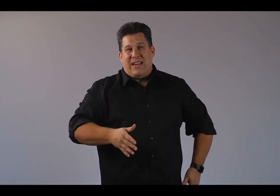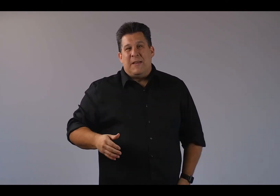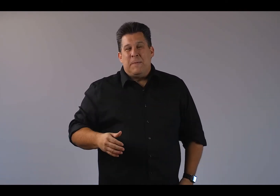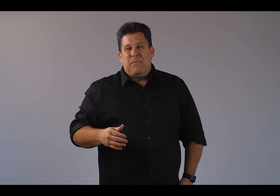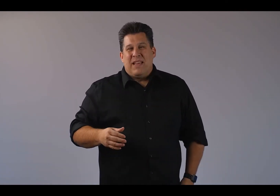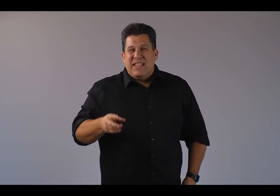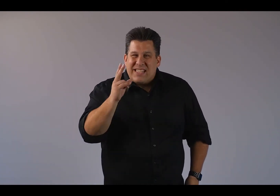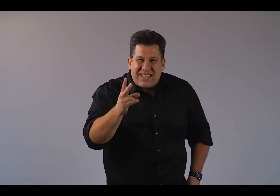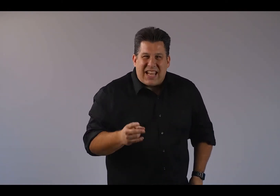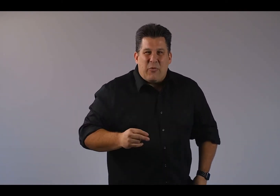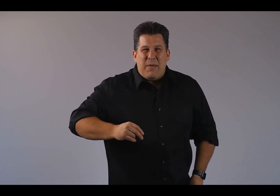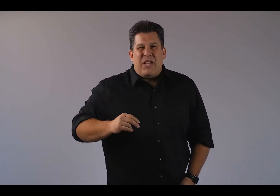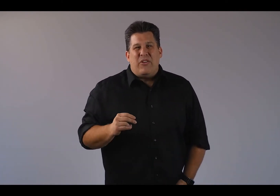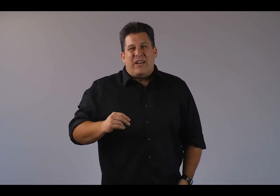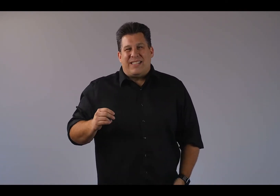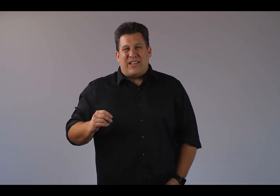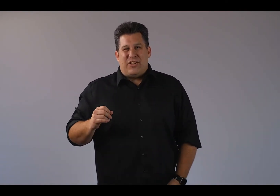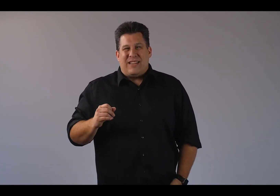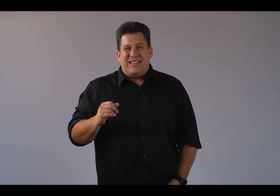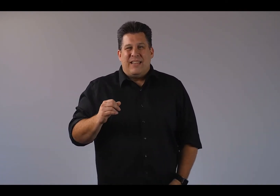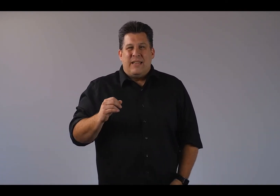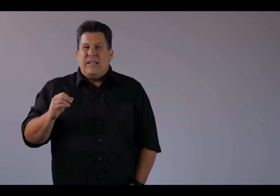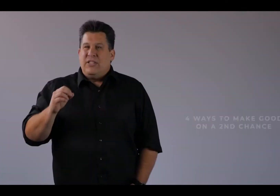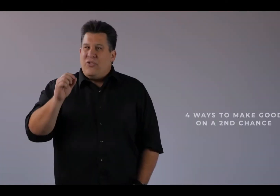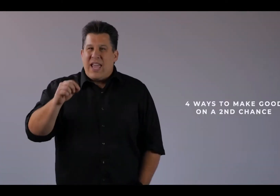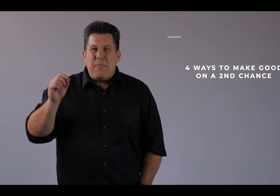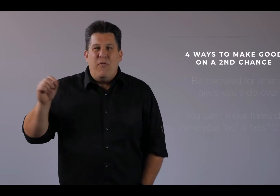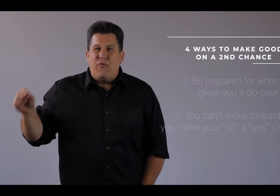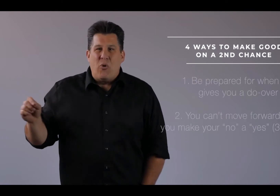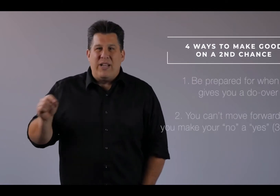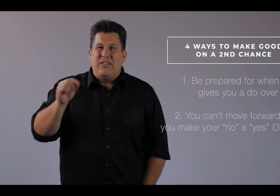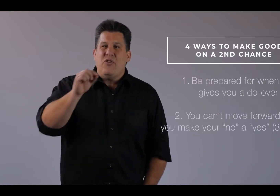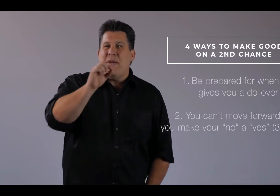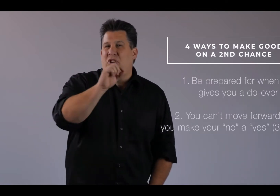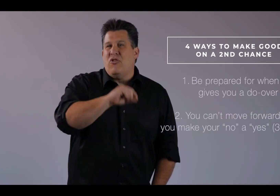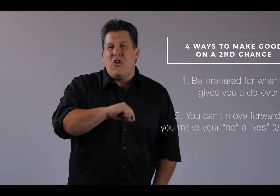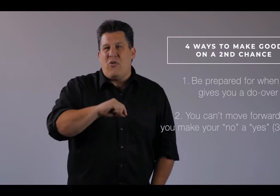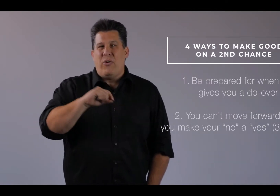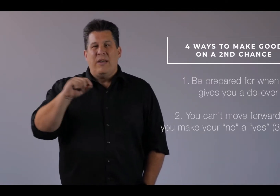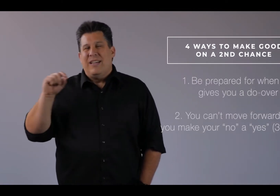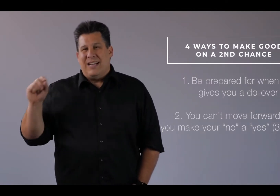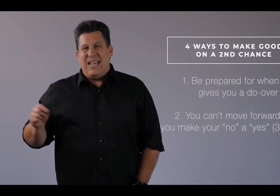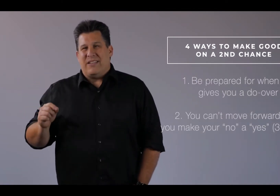And this is the second way to make good on a second chance. So you can't move forward until you make your no a yes.